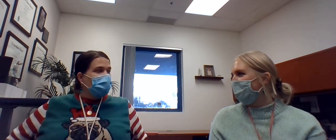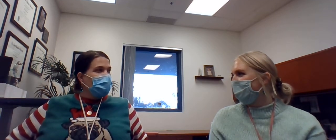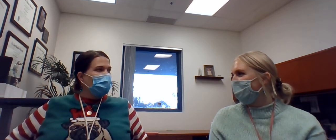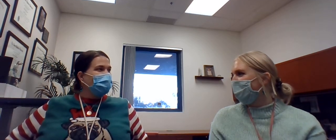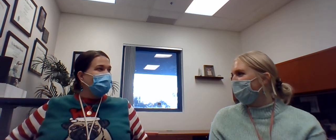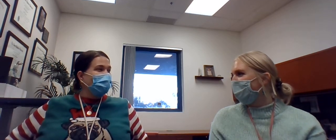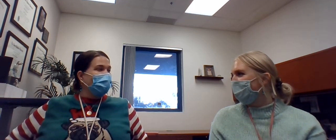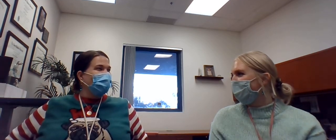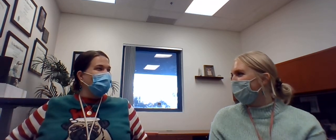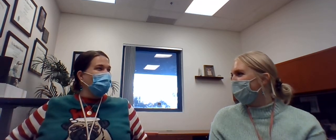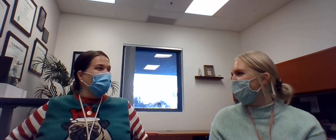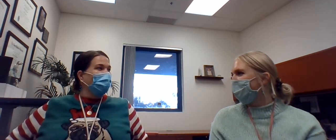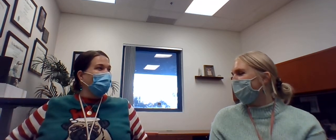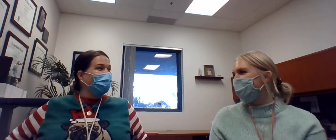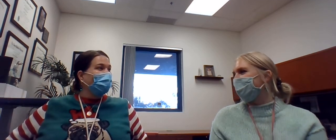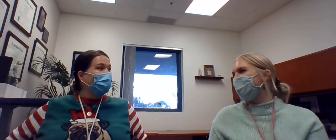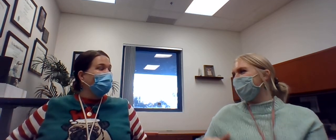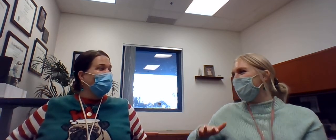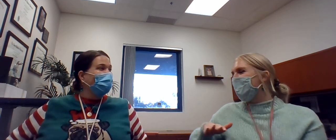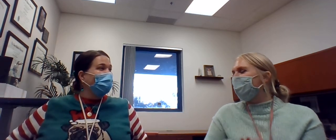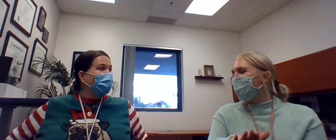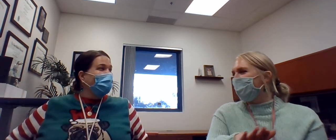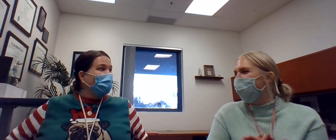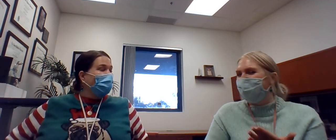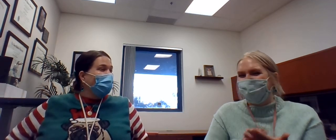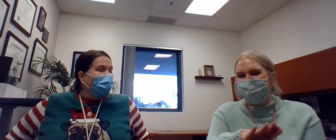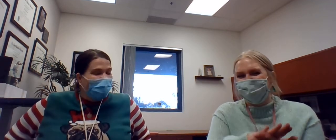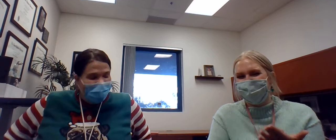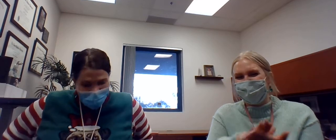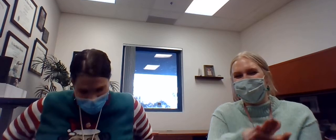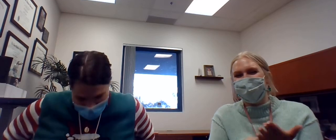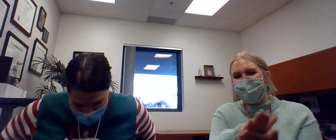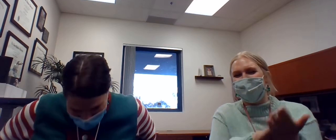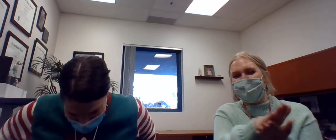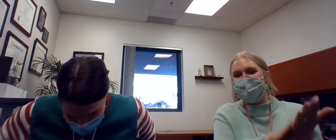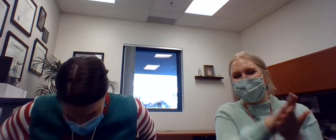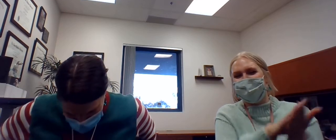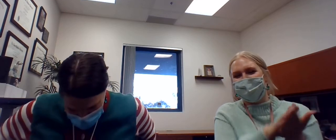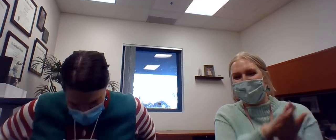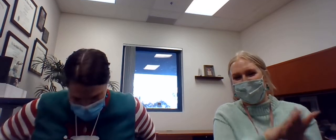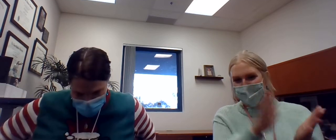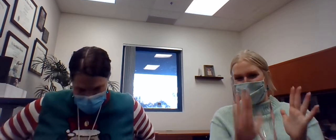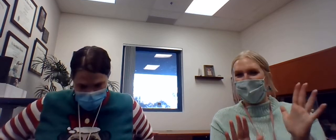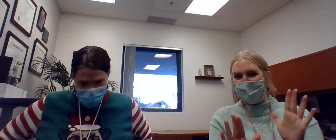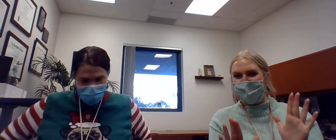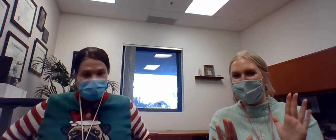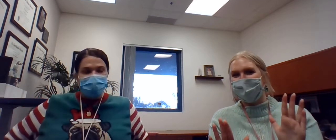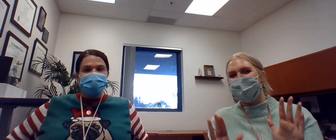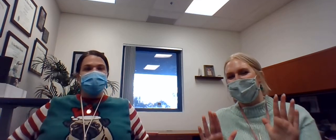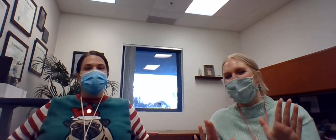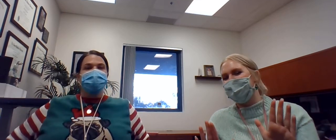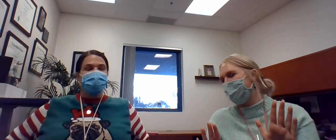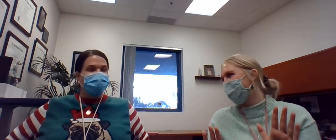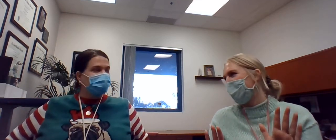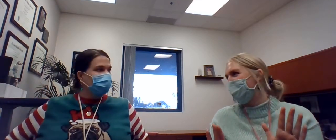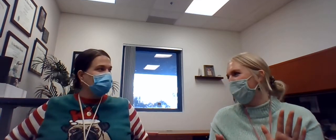You were just going to say a German word. Yes, I was. When you shave the ice and then they're like, no, the thing has to stop.